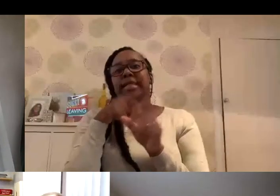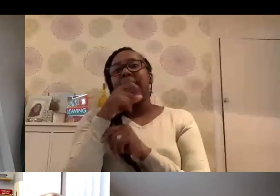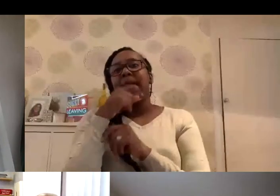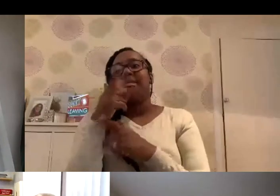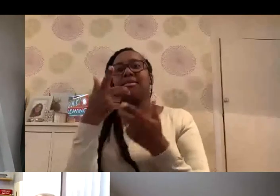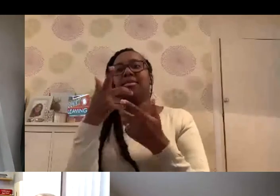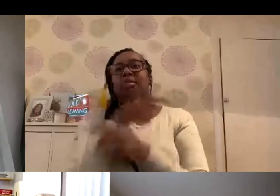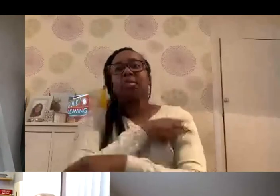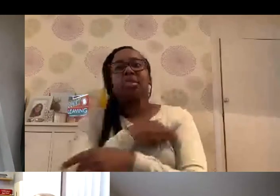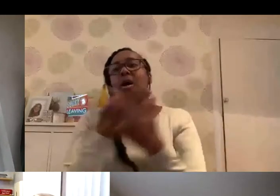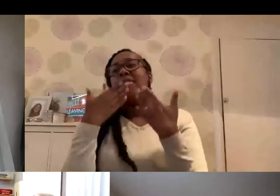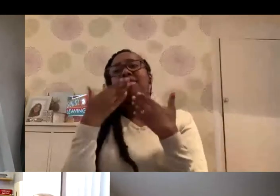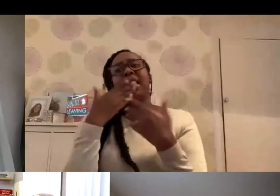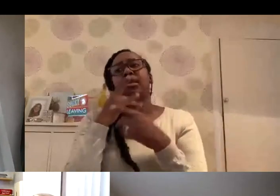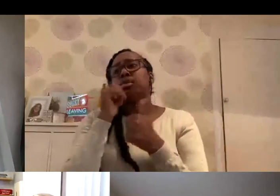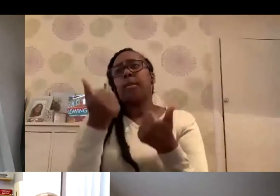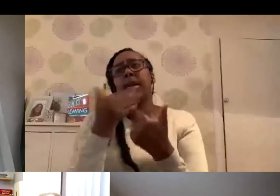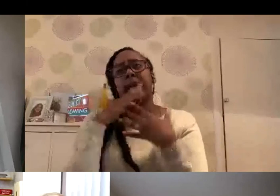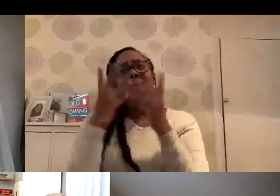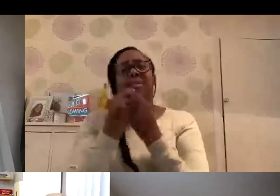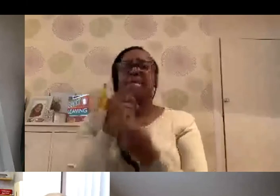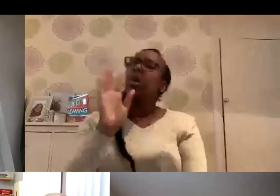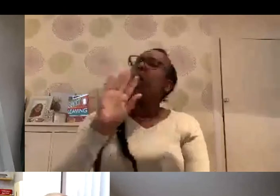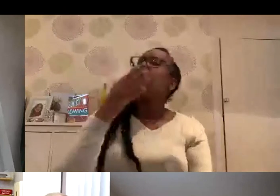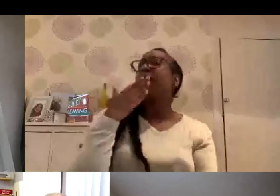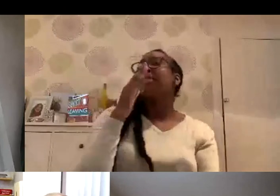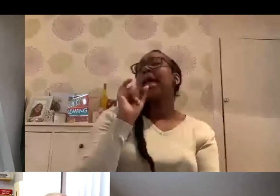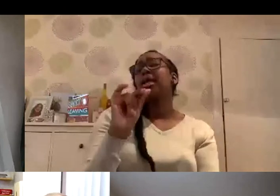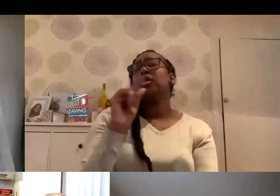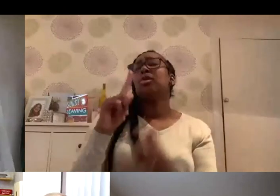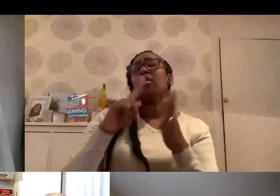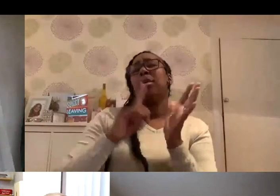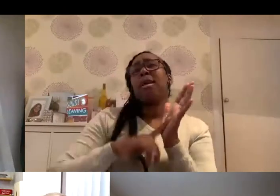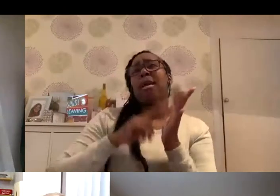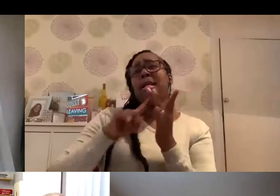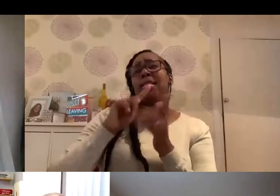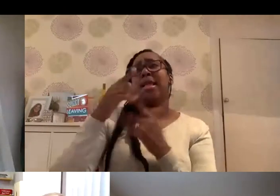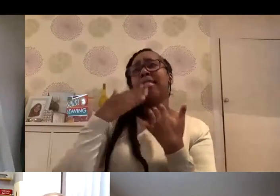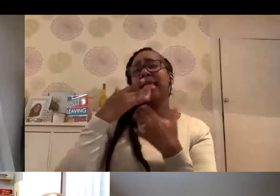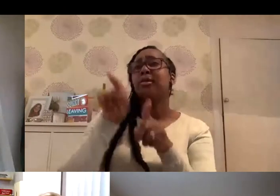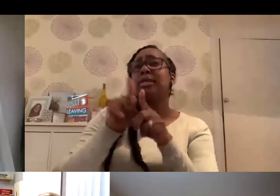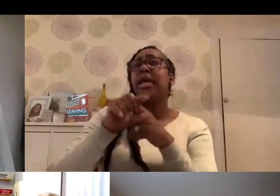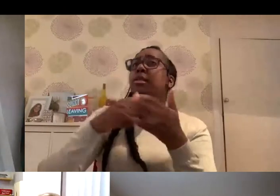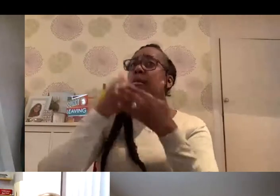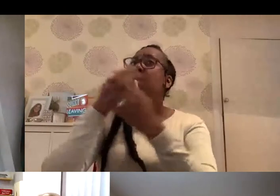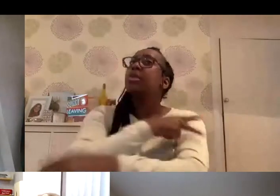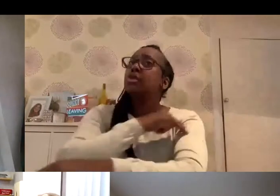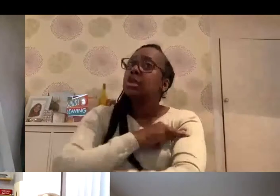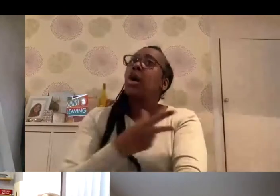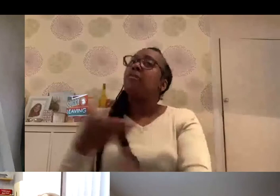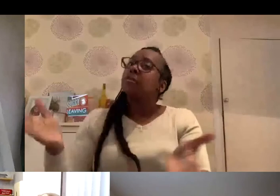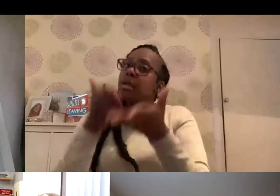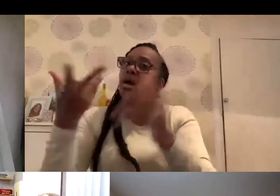without them. So I just wanted to say a very public thank you. Oh, thank you very much, Ellie. Well, great leadership on your part too, really supporting your staff to get the